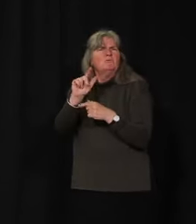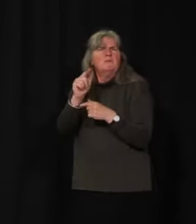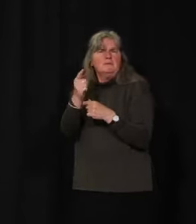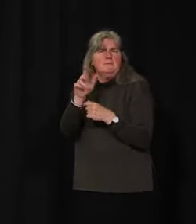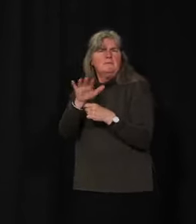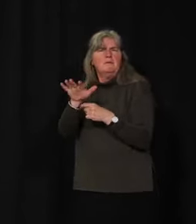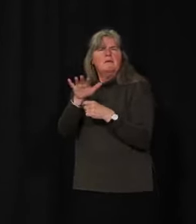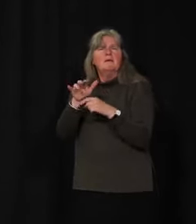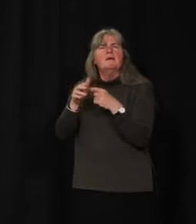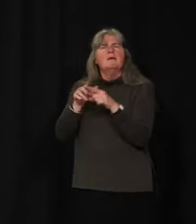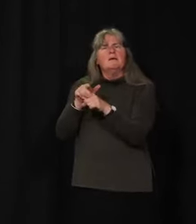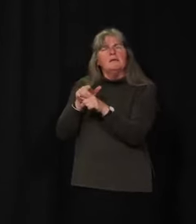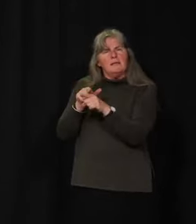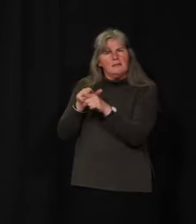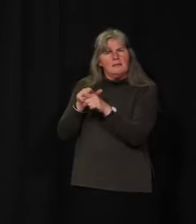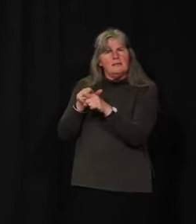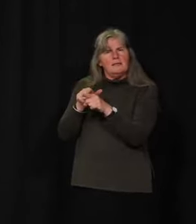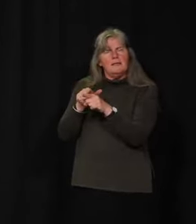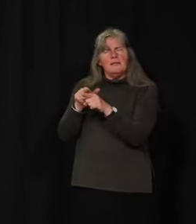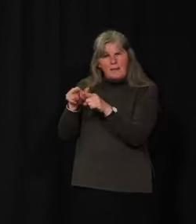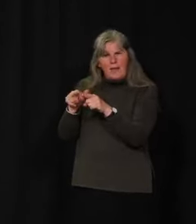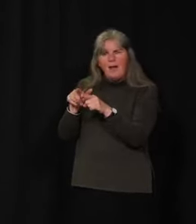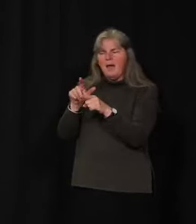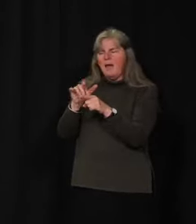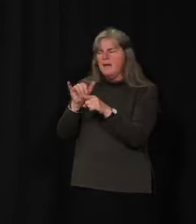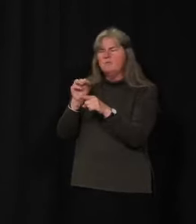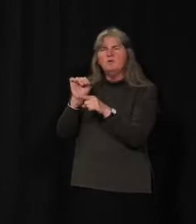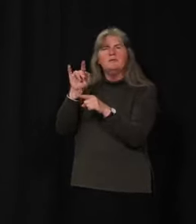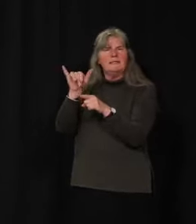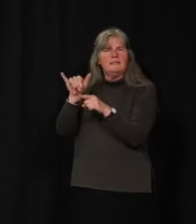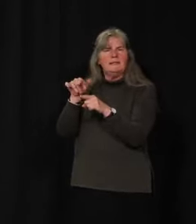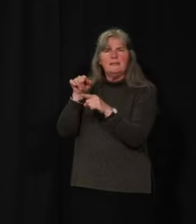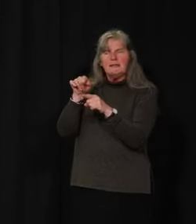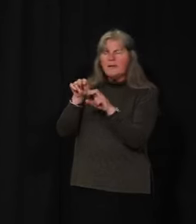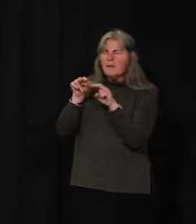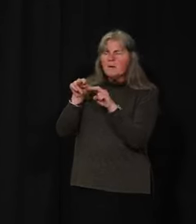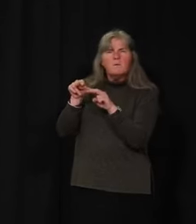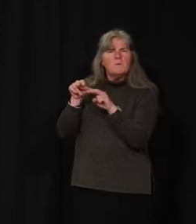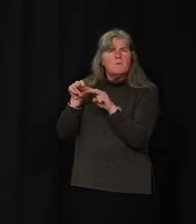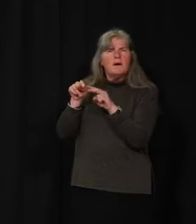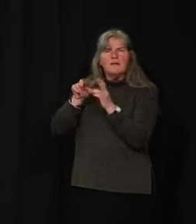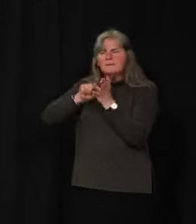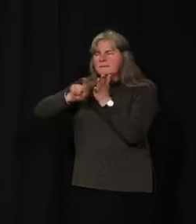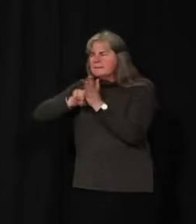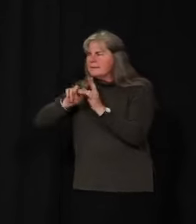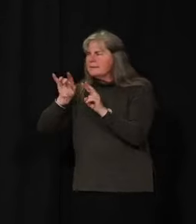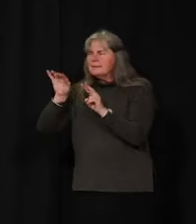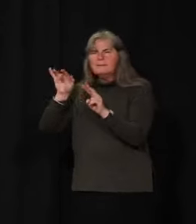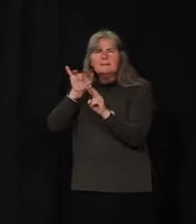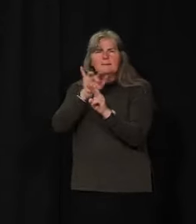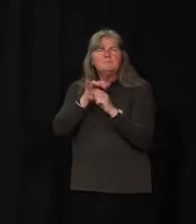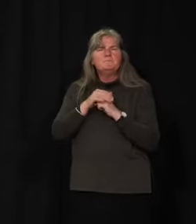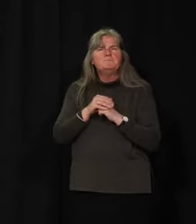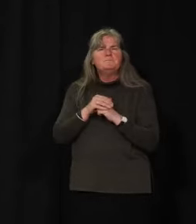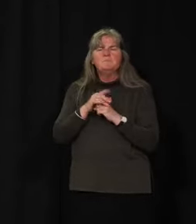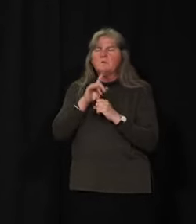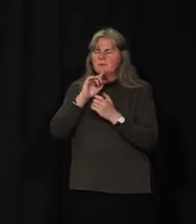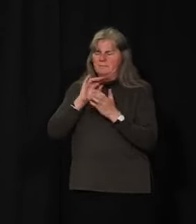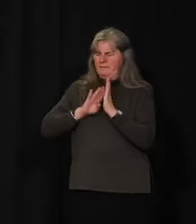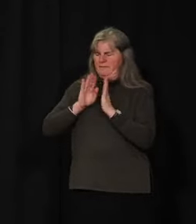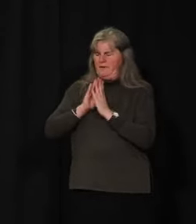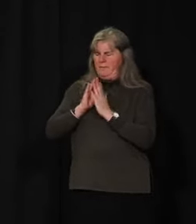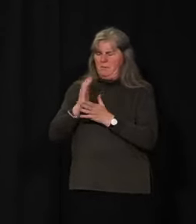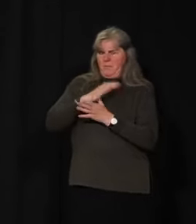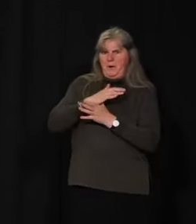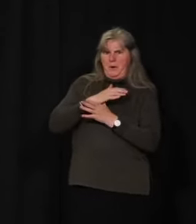And, you know, so that conversation is continuing as well. In that conversation, we talked a lot about prioritizing